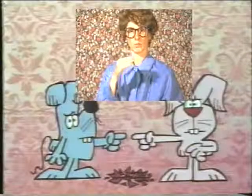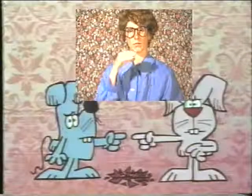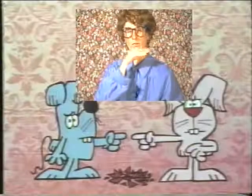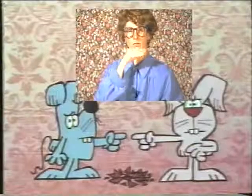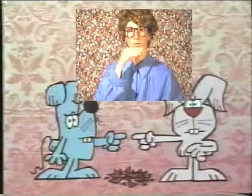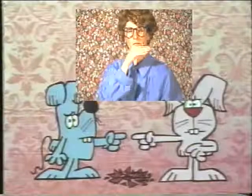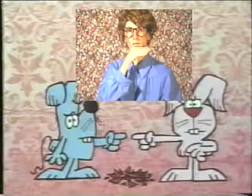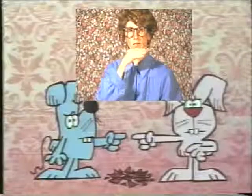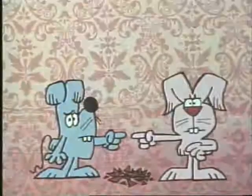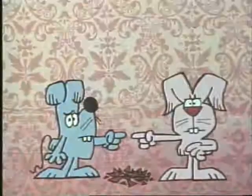lying.